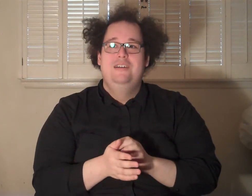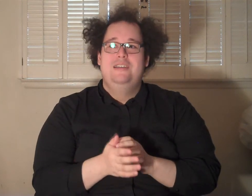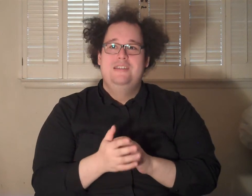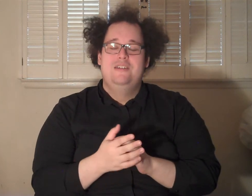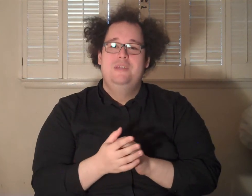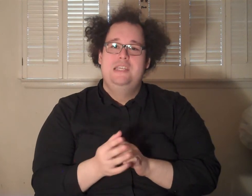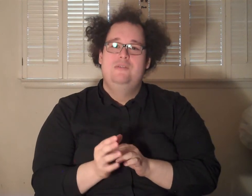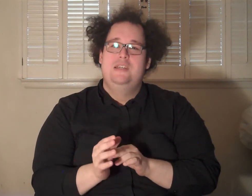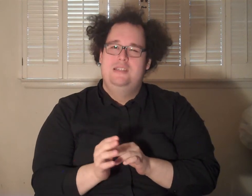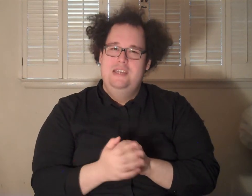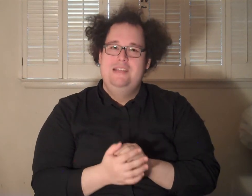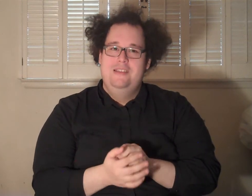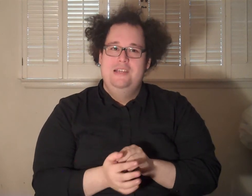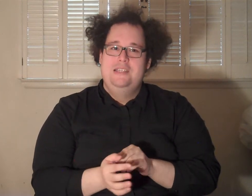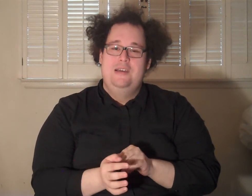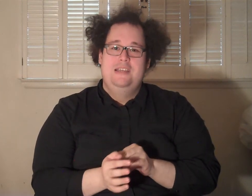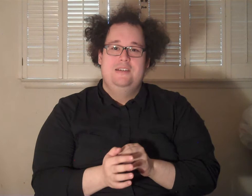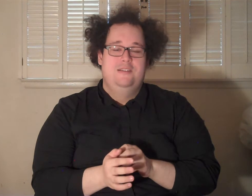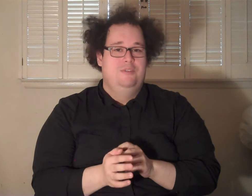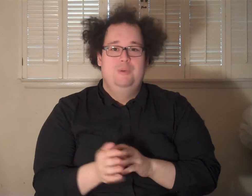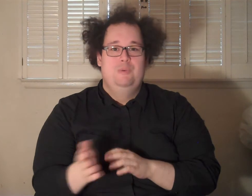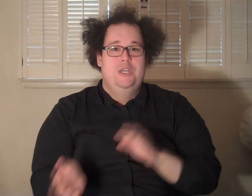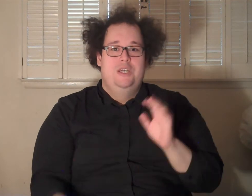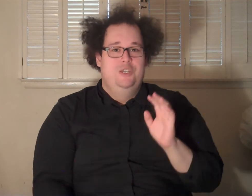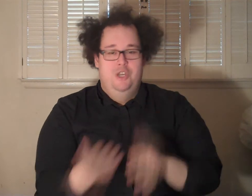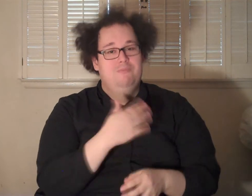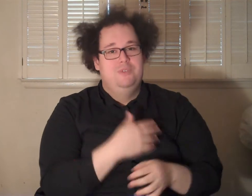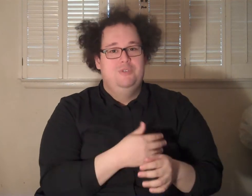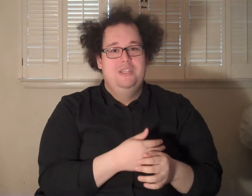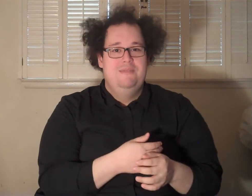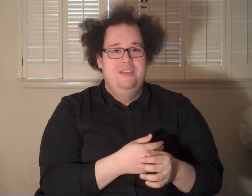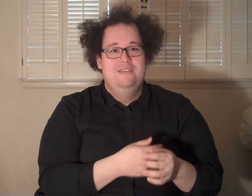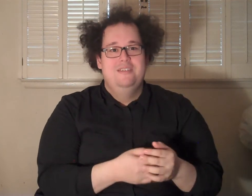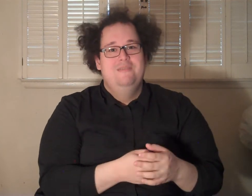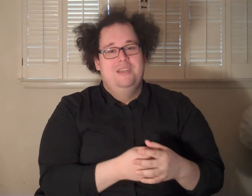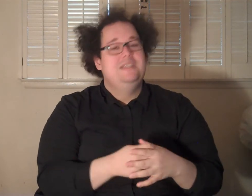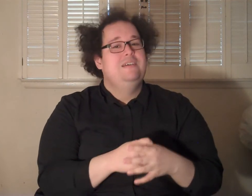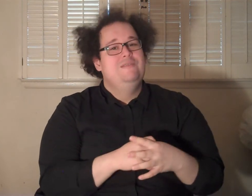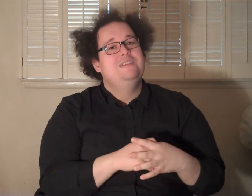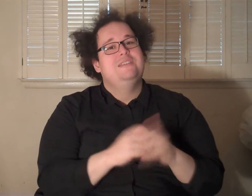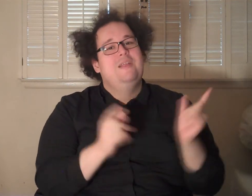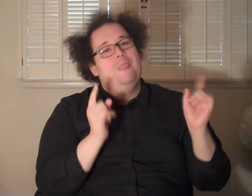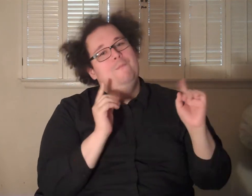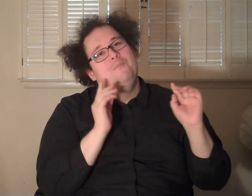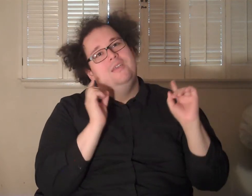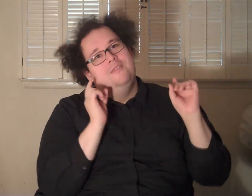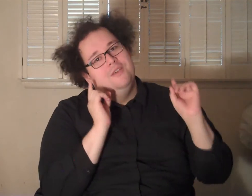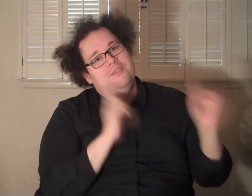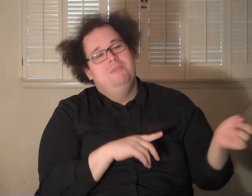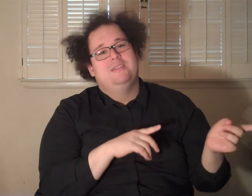Now, is there going to be a sequel? It seems like there is, so I guess they're going to do a jump to 27 years, because that's how it was in the